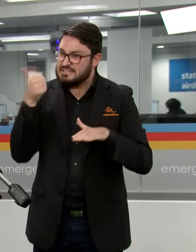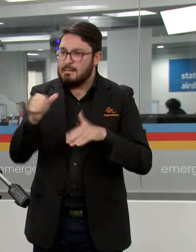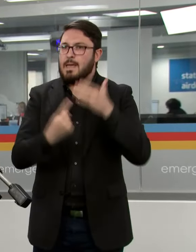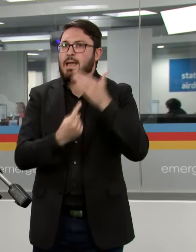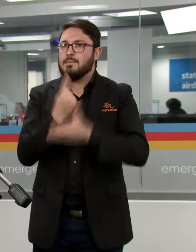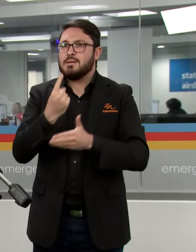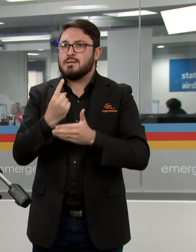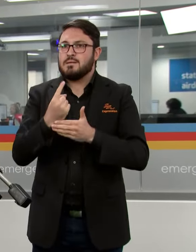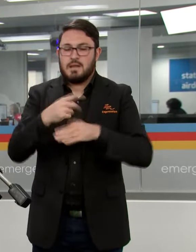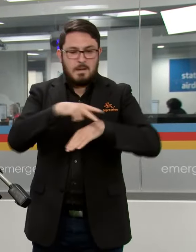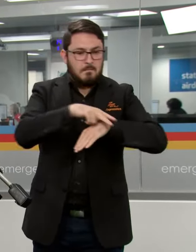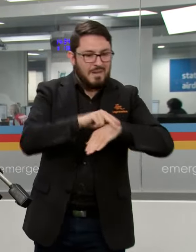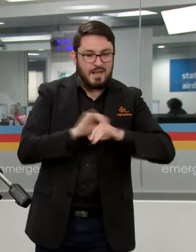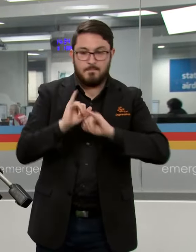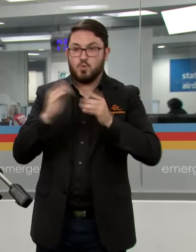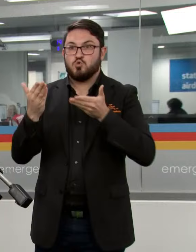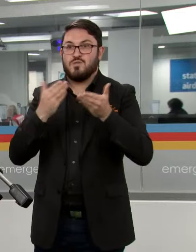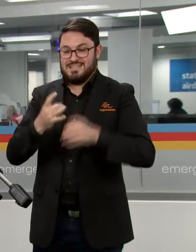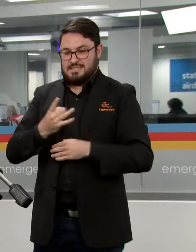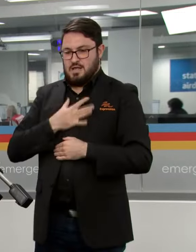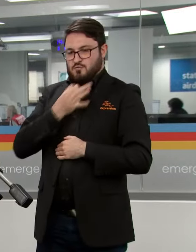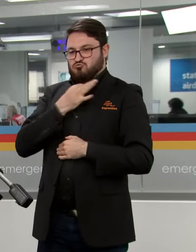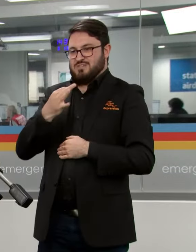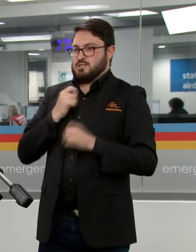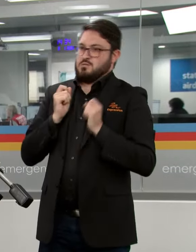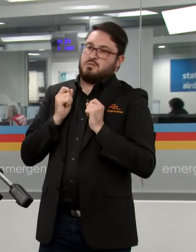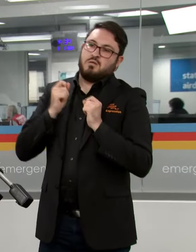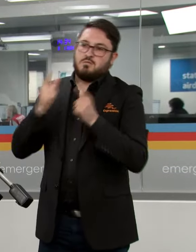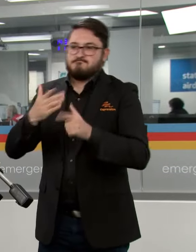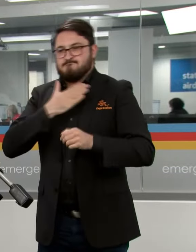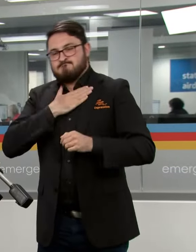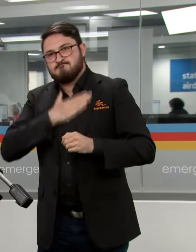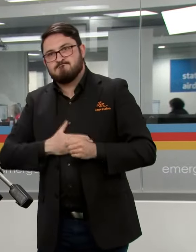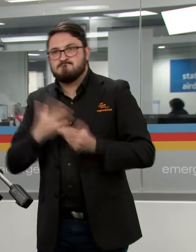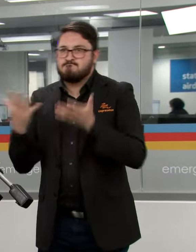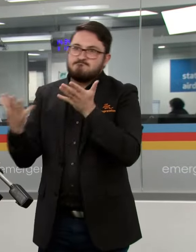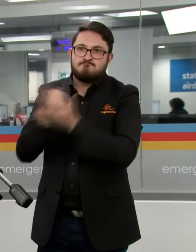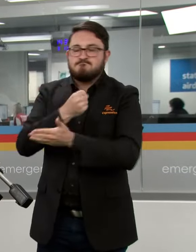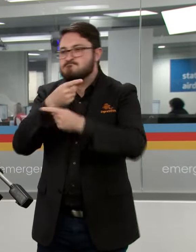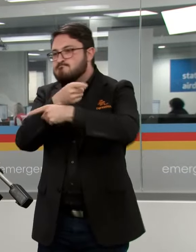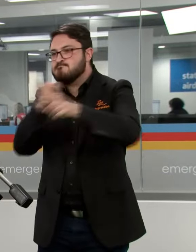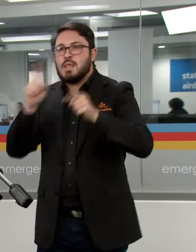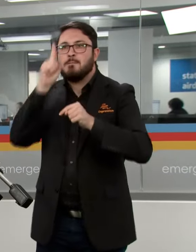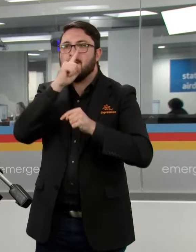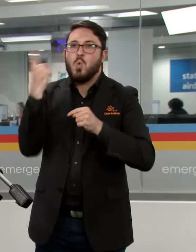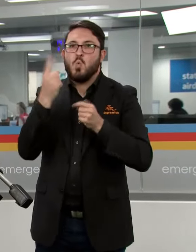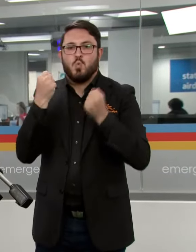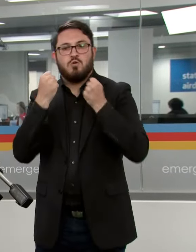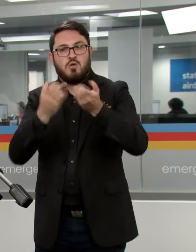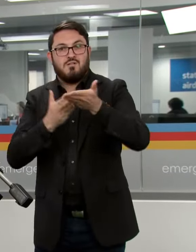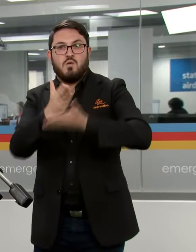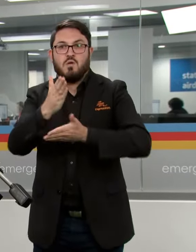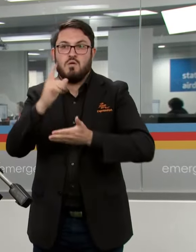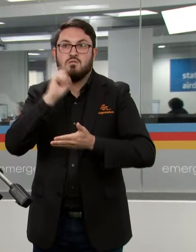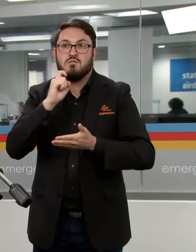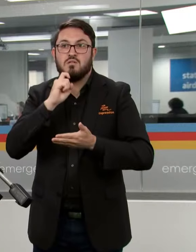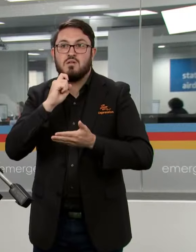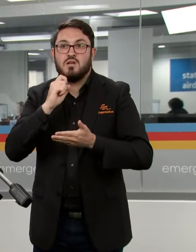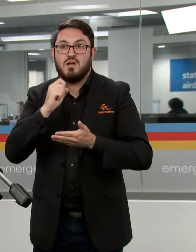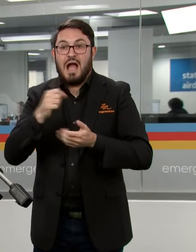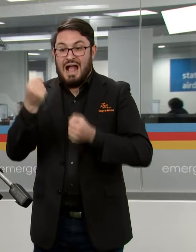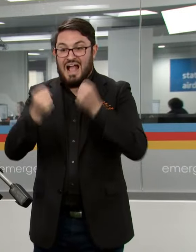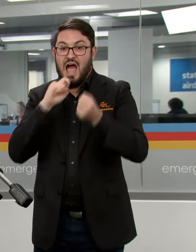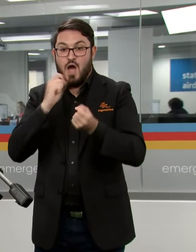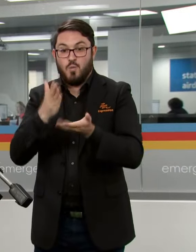services have to continue to put themselves at risk to assist people who do drive through flood waters. Cars don't float for very